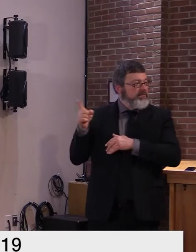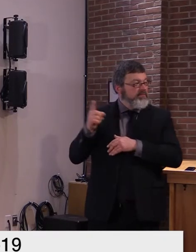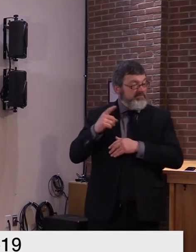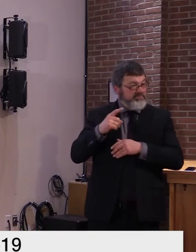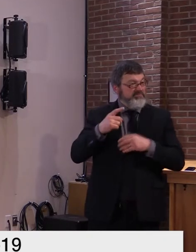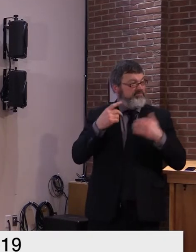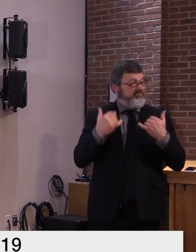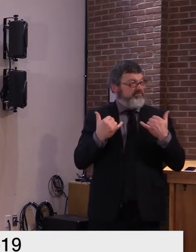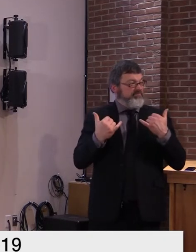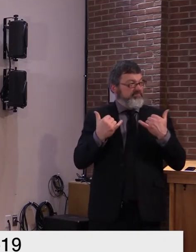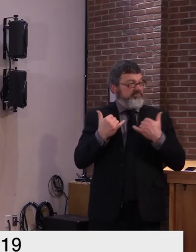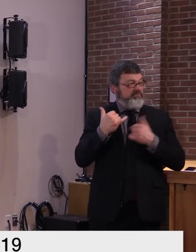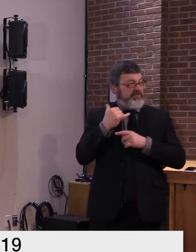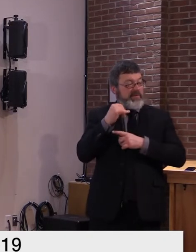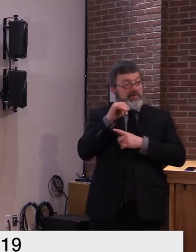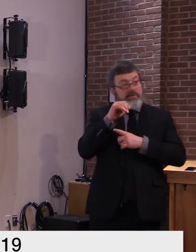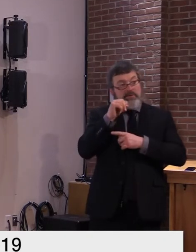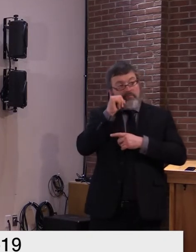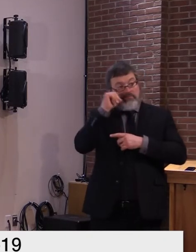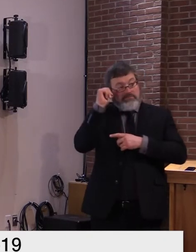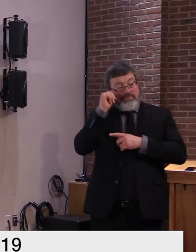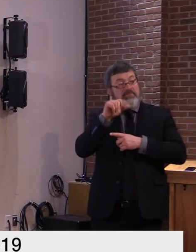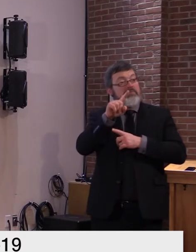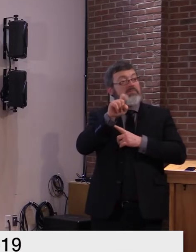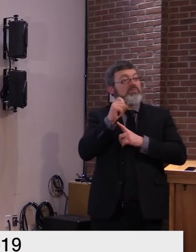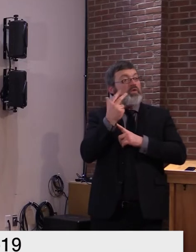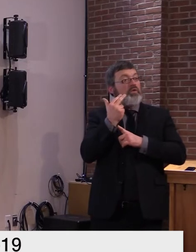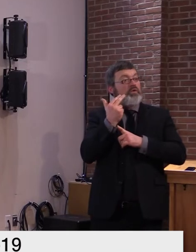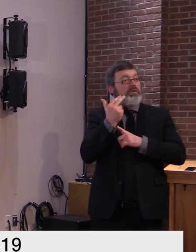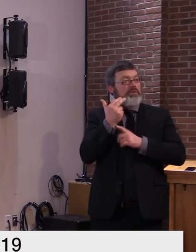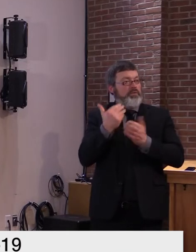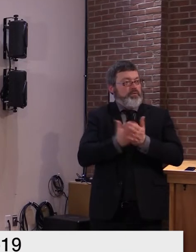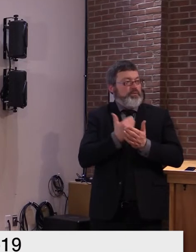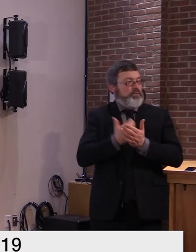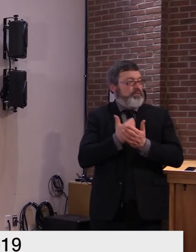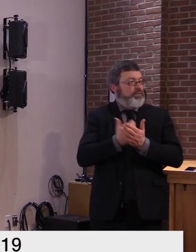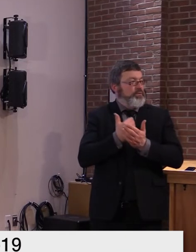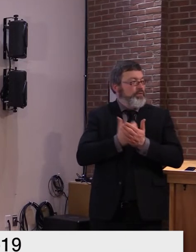we'll be also showing 26 hospitalizations